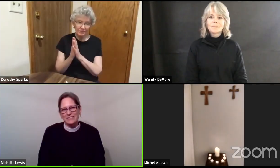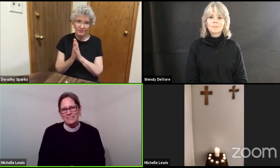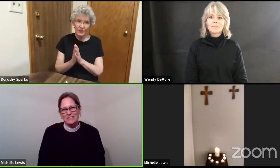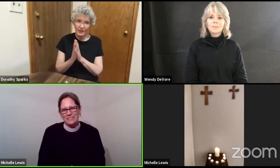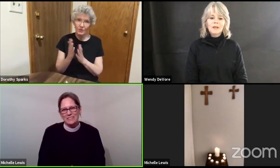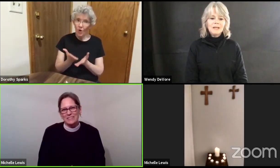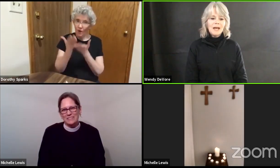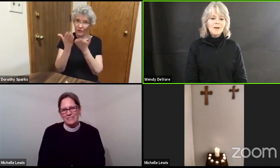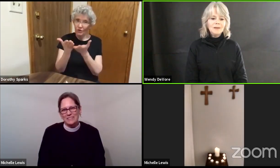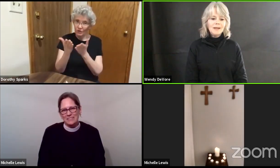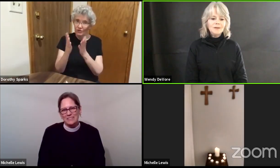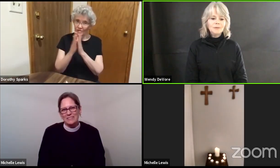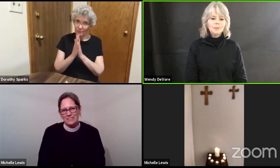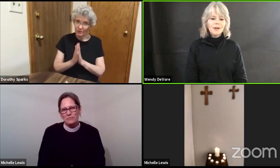and now let us and